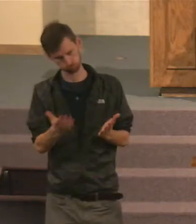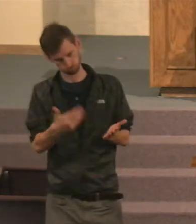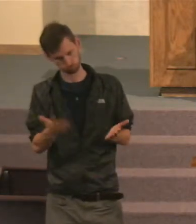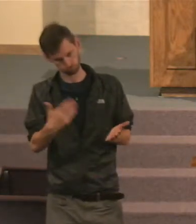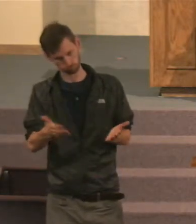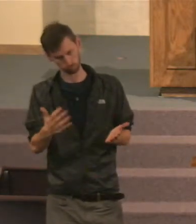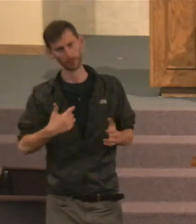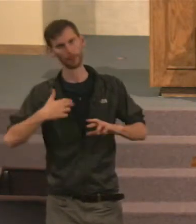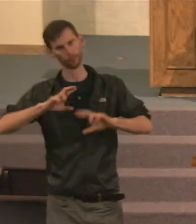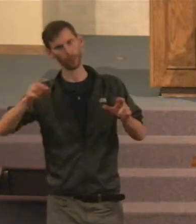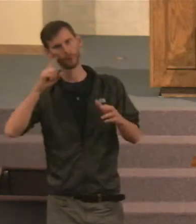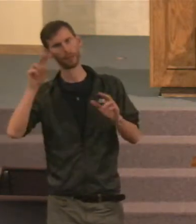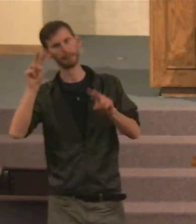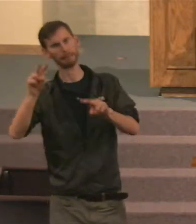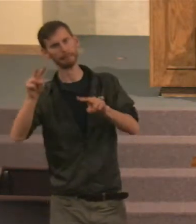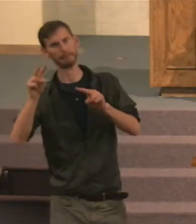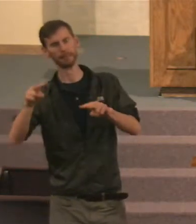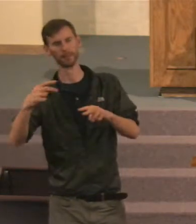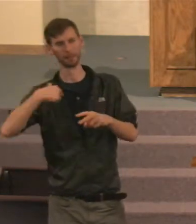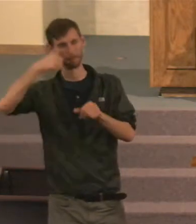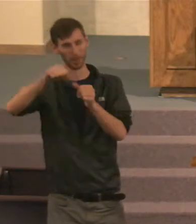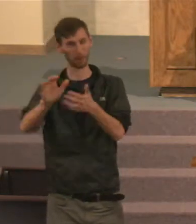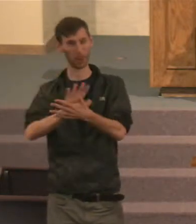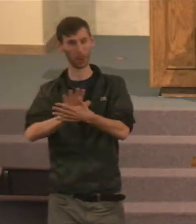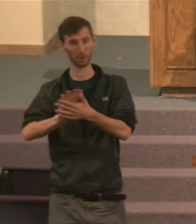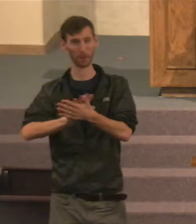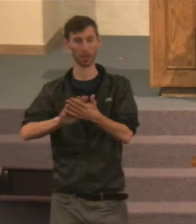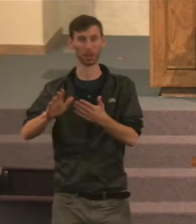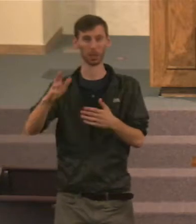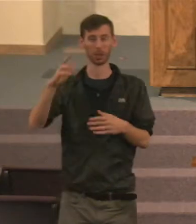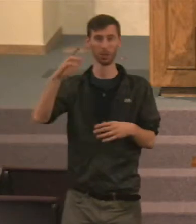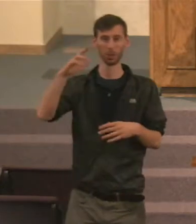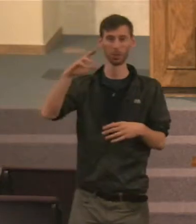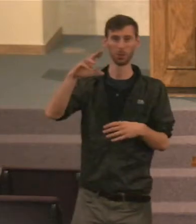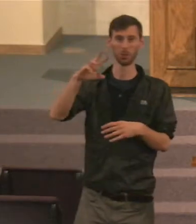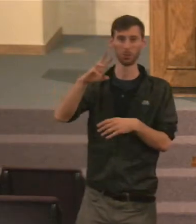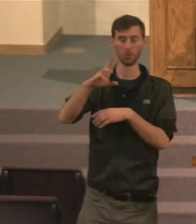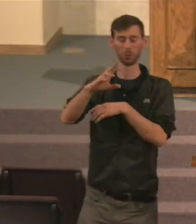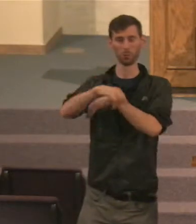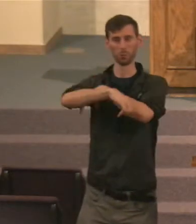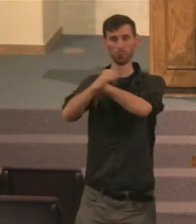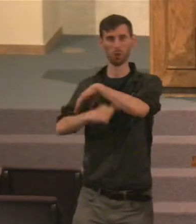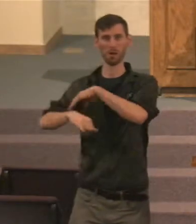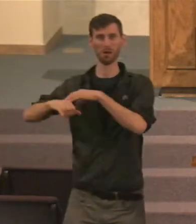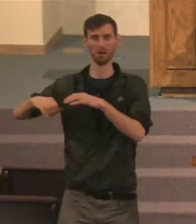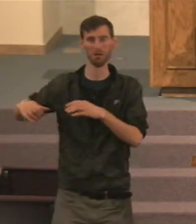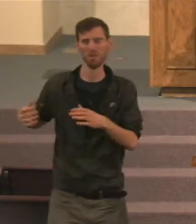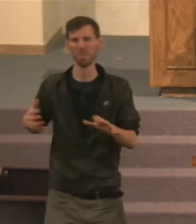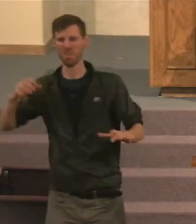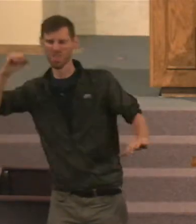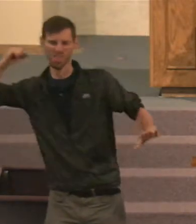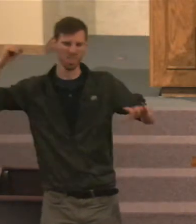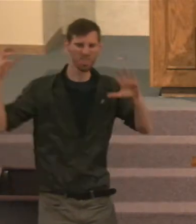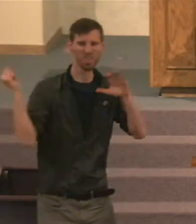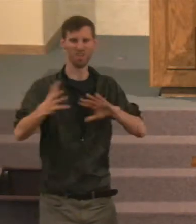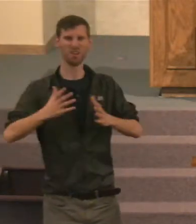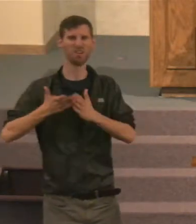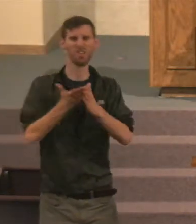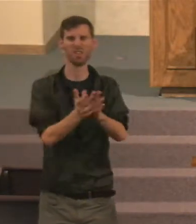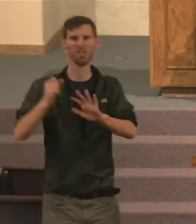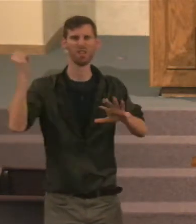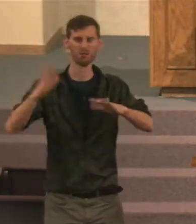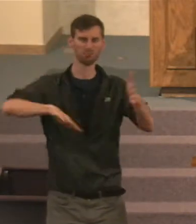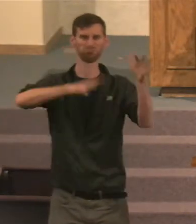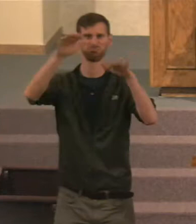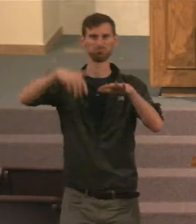You know, The movie was a lot better, Because it didn't deal, With all that. Well, When Solomon wrote, He wrote with